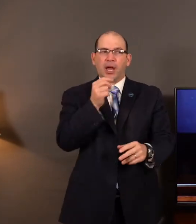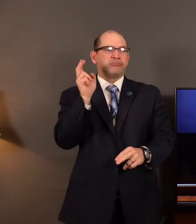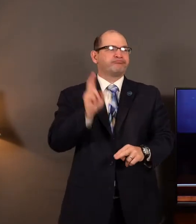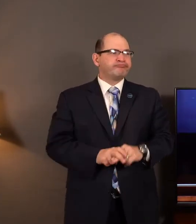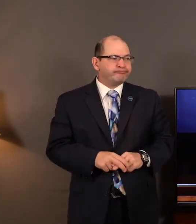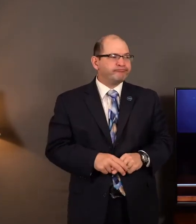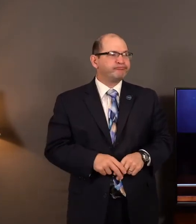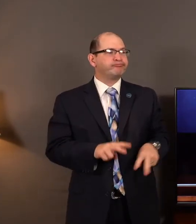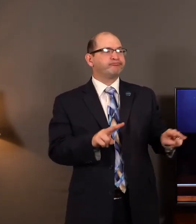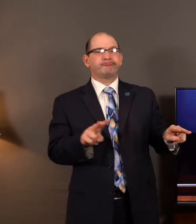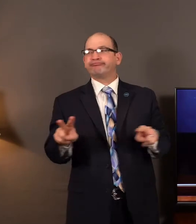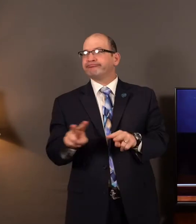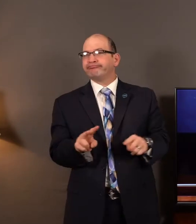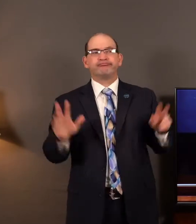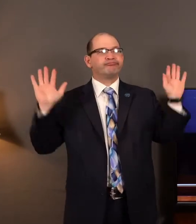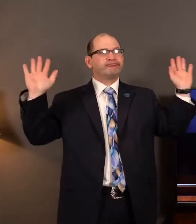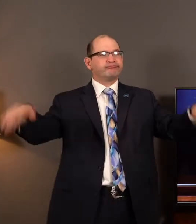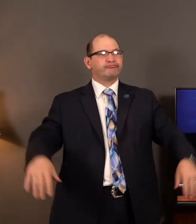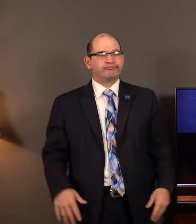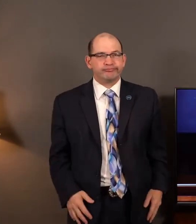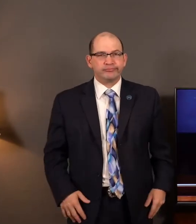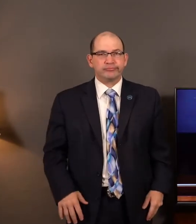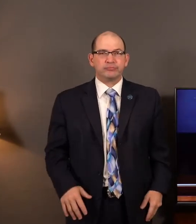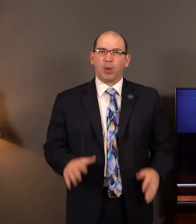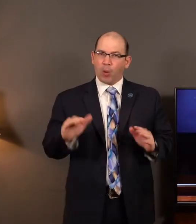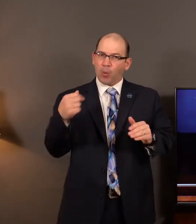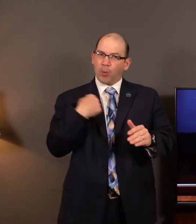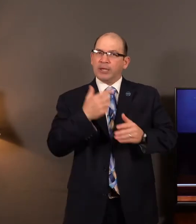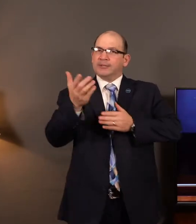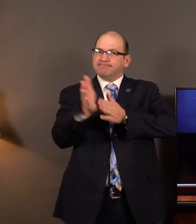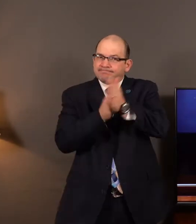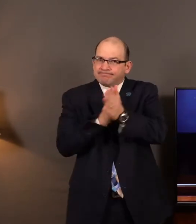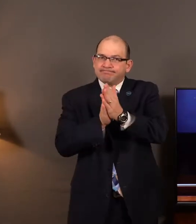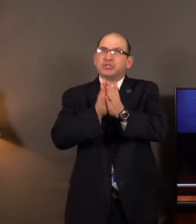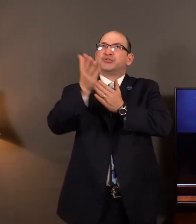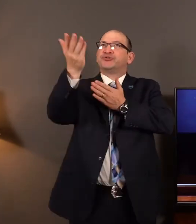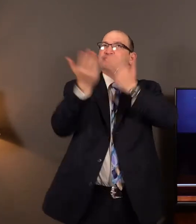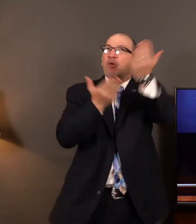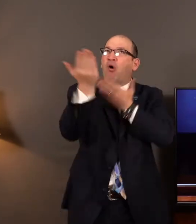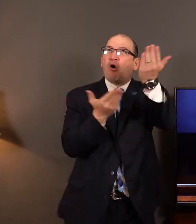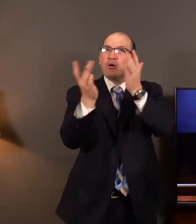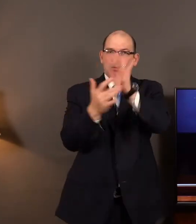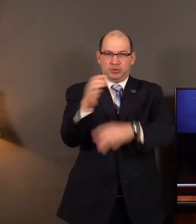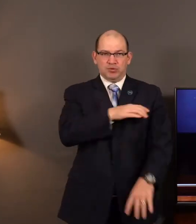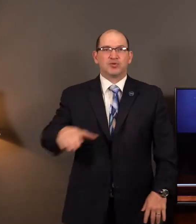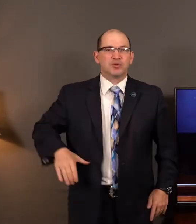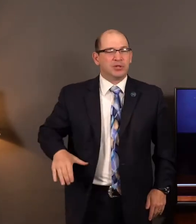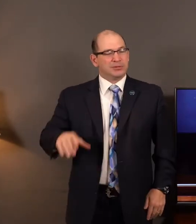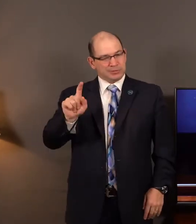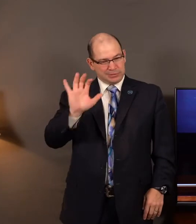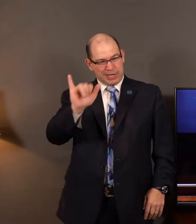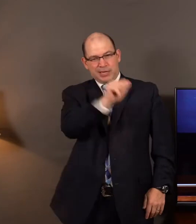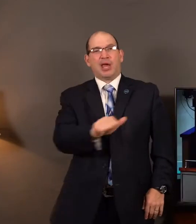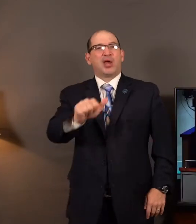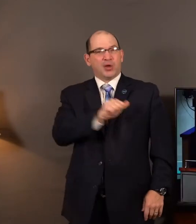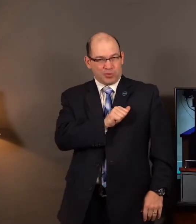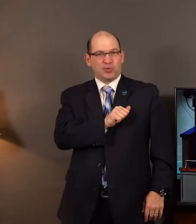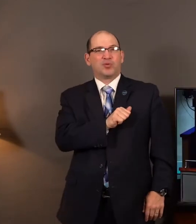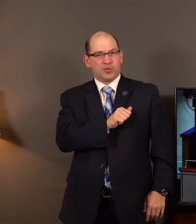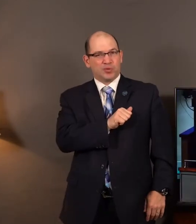in the work and the ministry of the Lord Jesus Christ. They had an attitude that you and I so desperately need. They had a spirit that we need. And we're